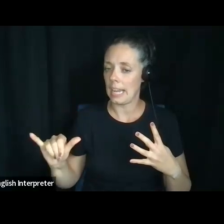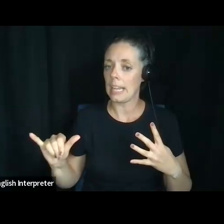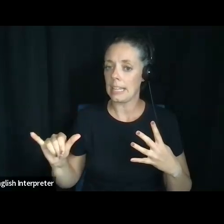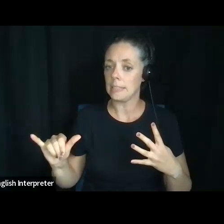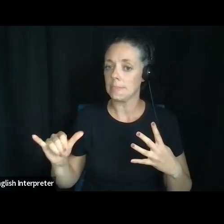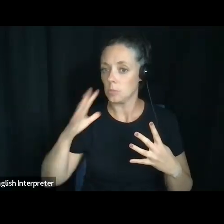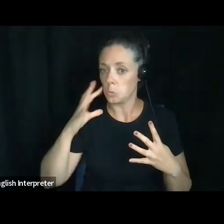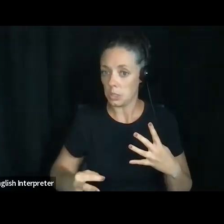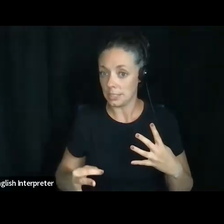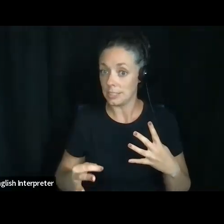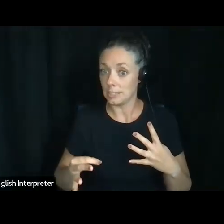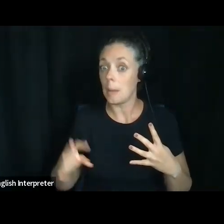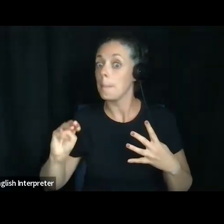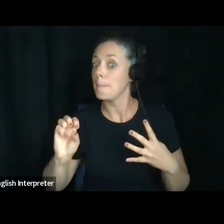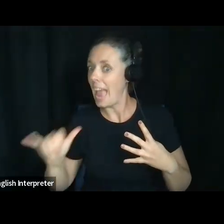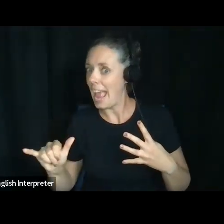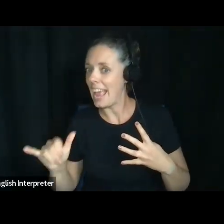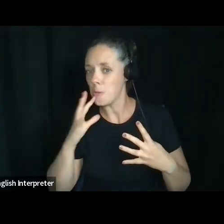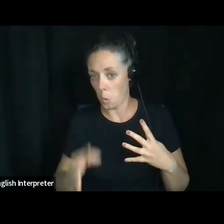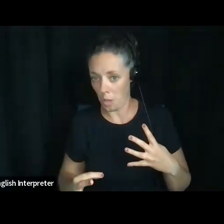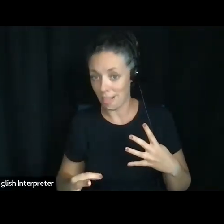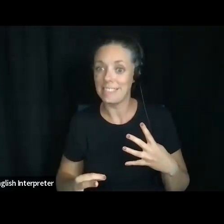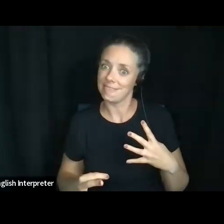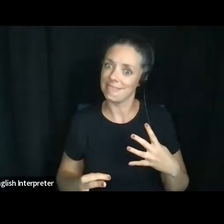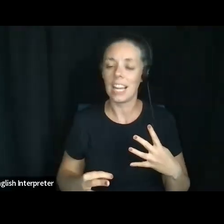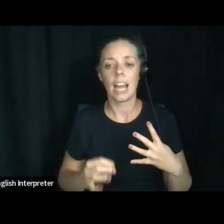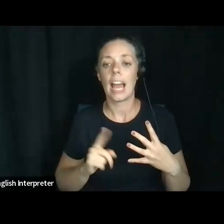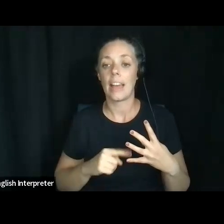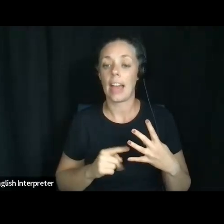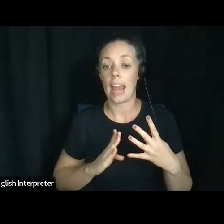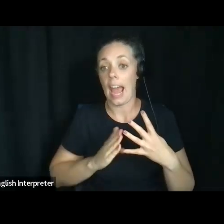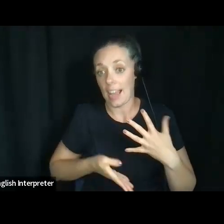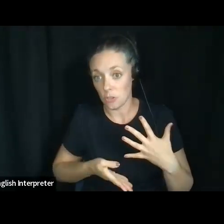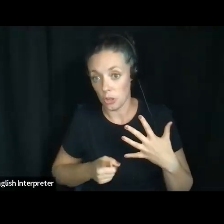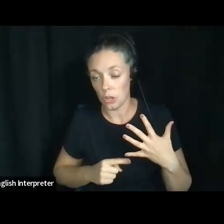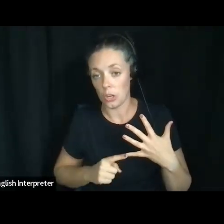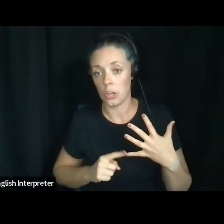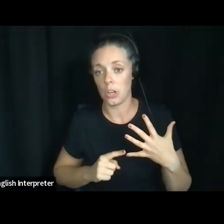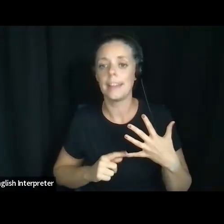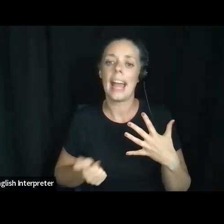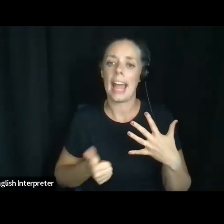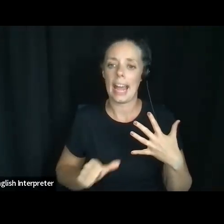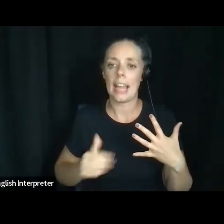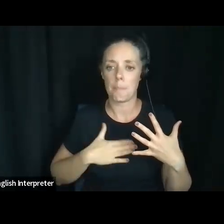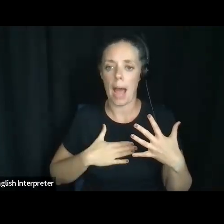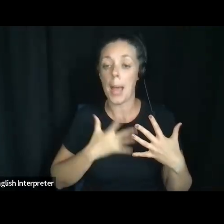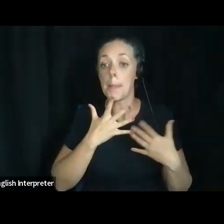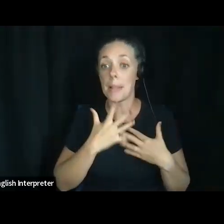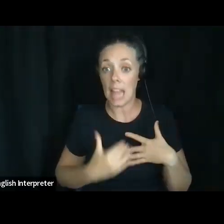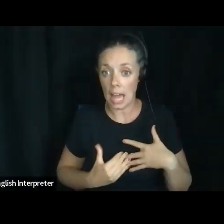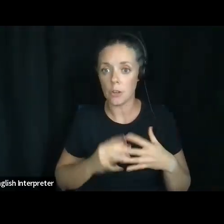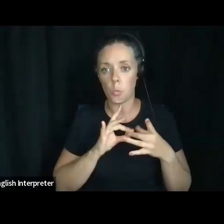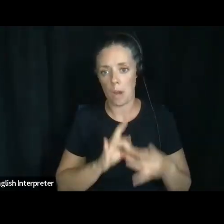Be careful with that. The majority may rule. Um, and then after siblings, it's, uh, any of my blood relatives.